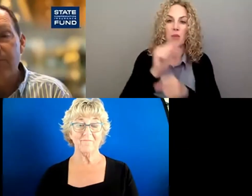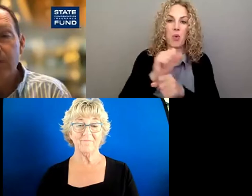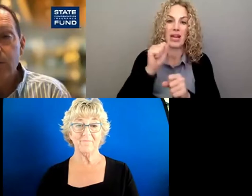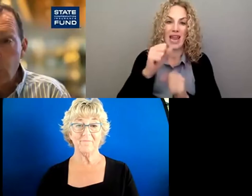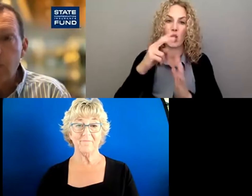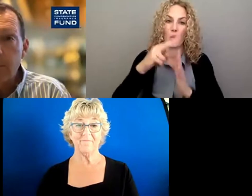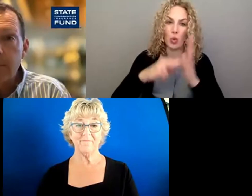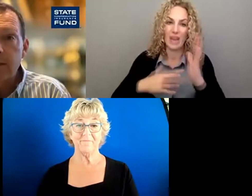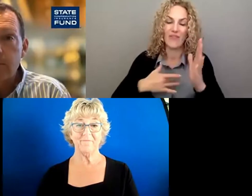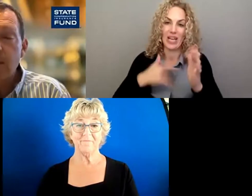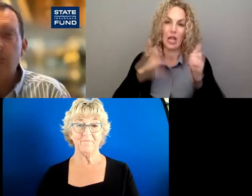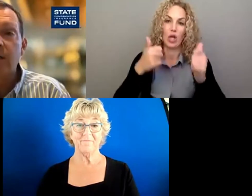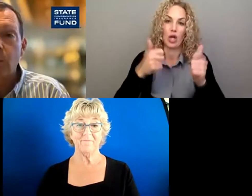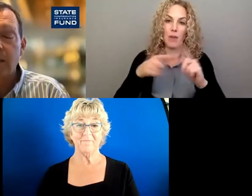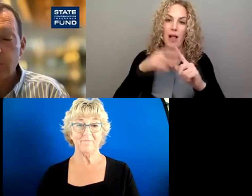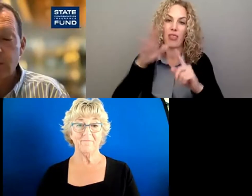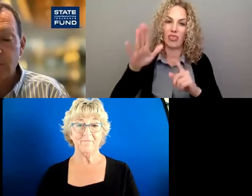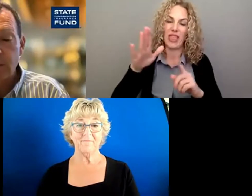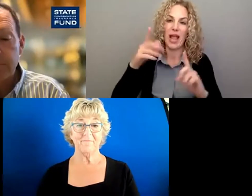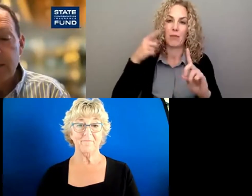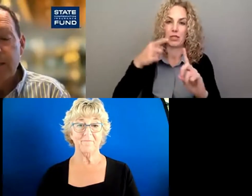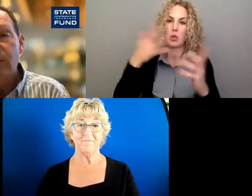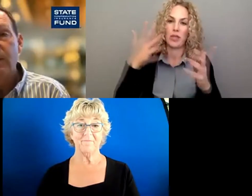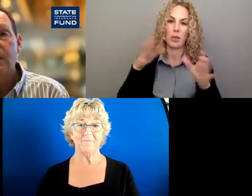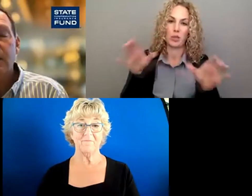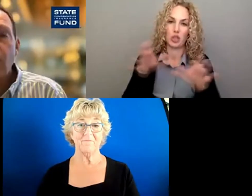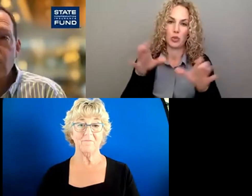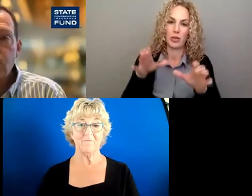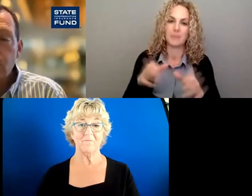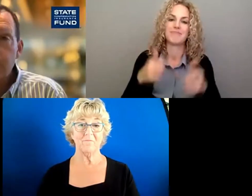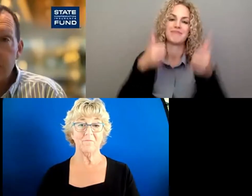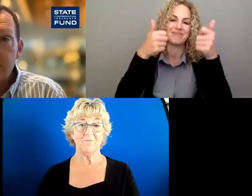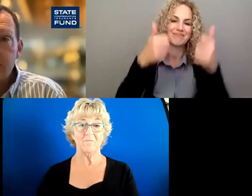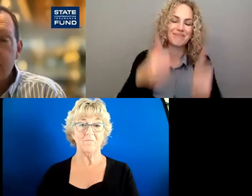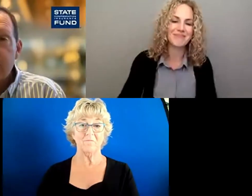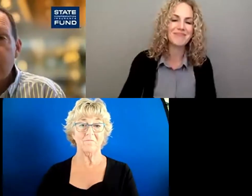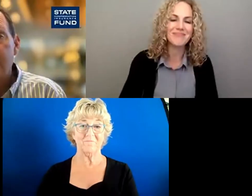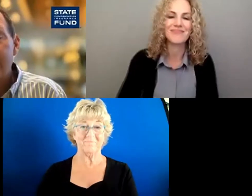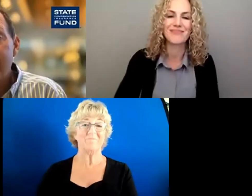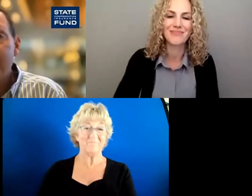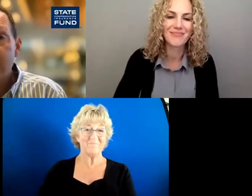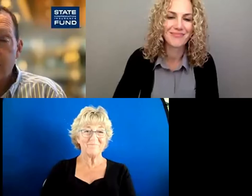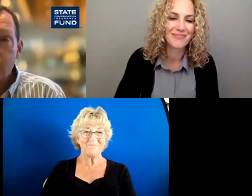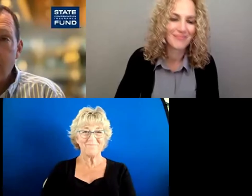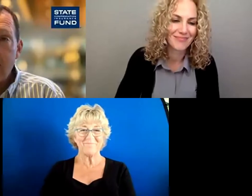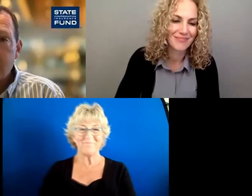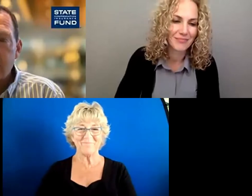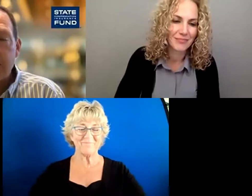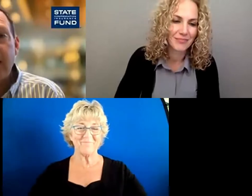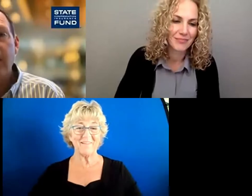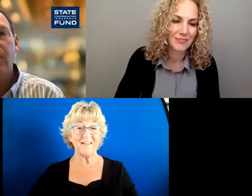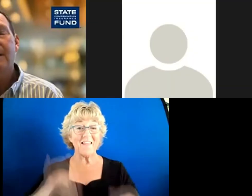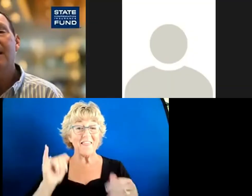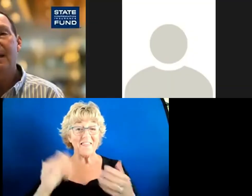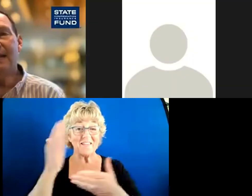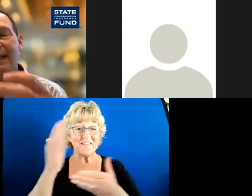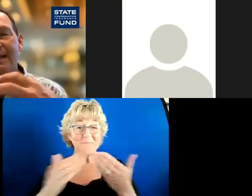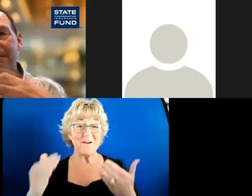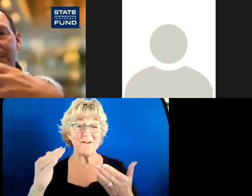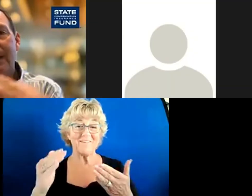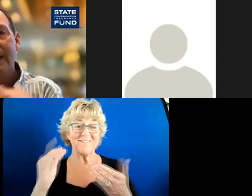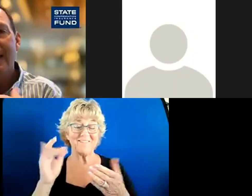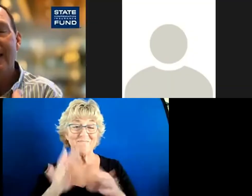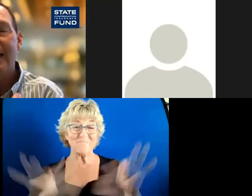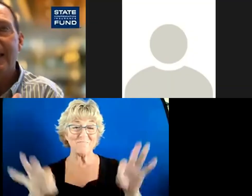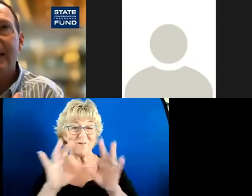read them and feel good about their mission and what they were doing. So this cultural piece is key to the strategy. And you can see that